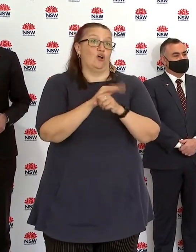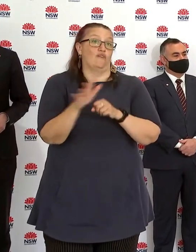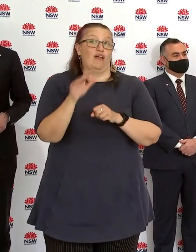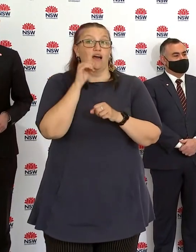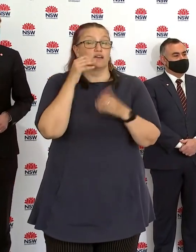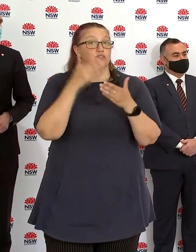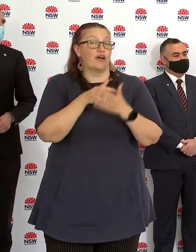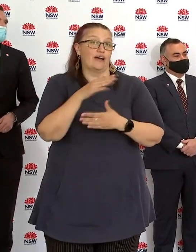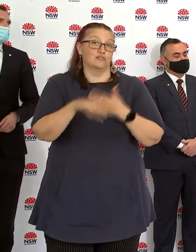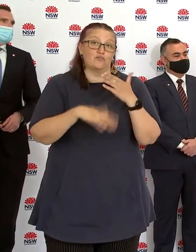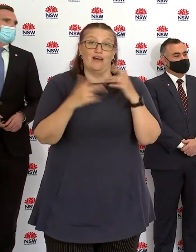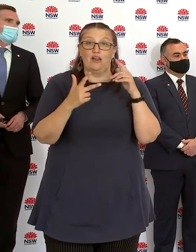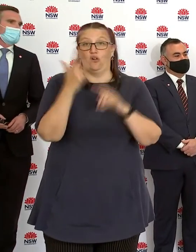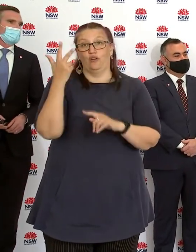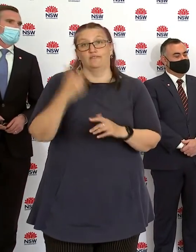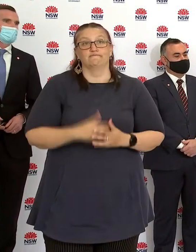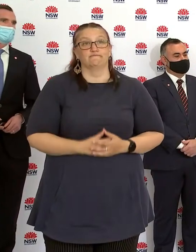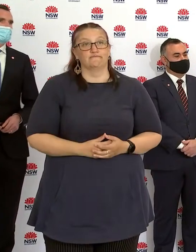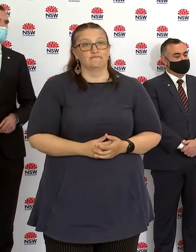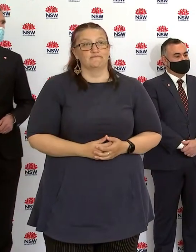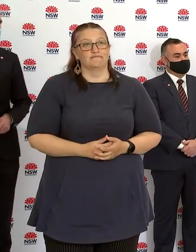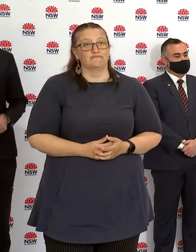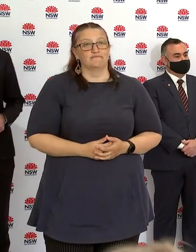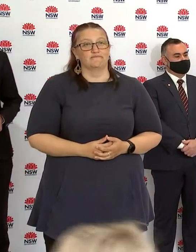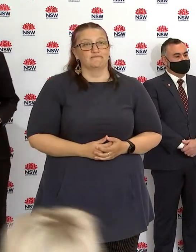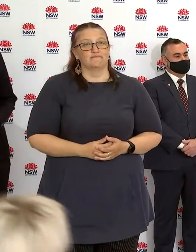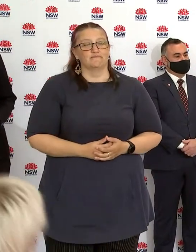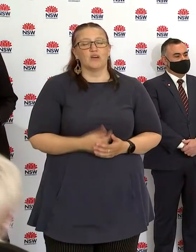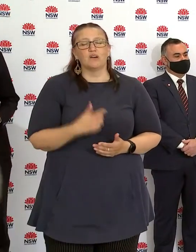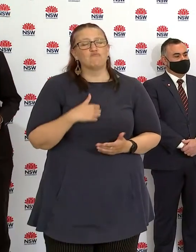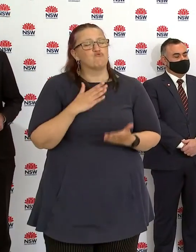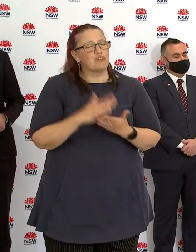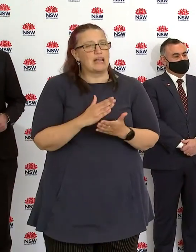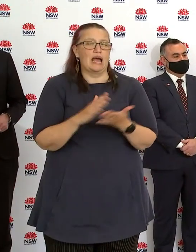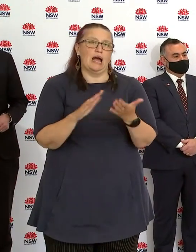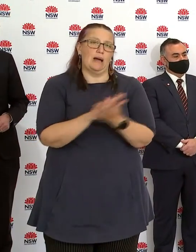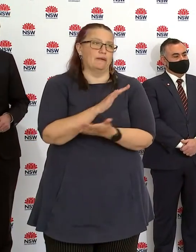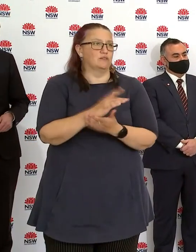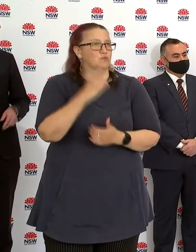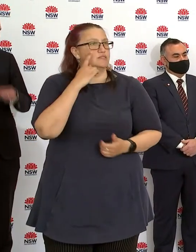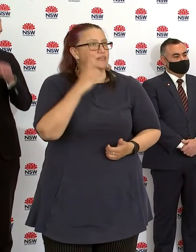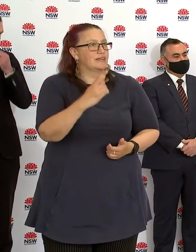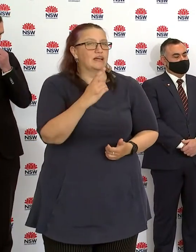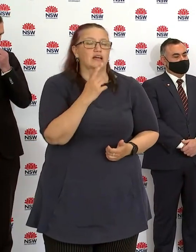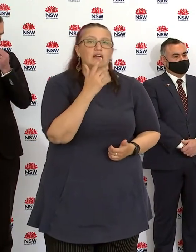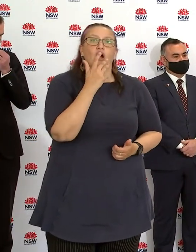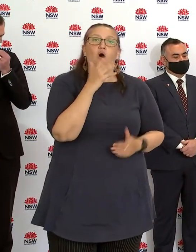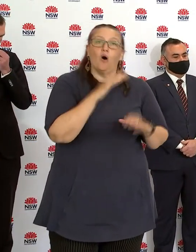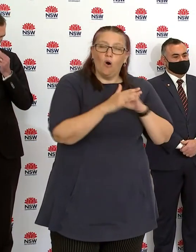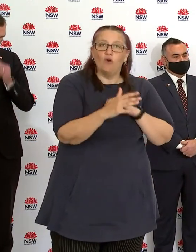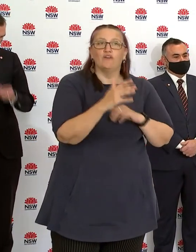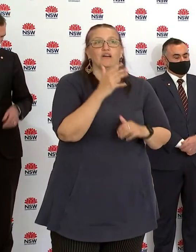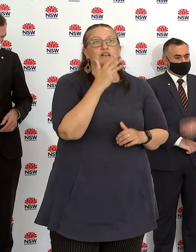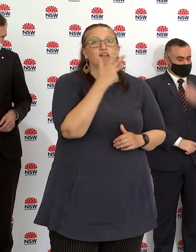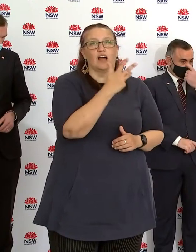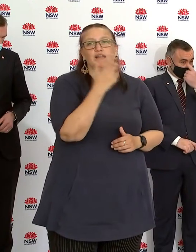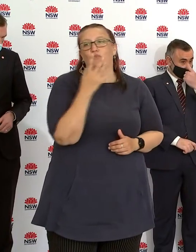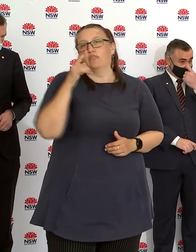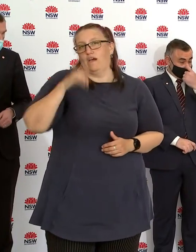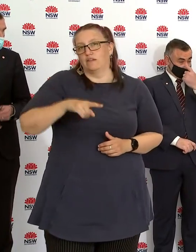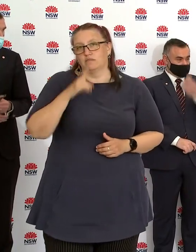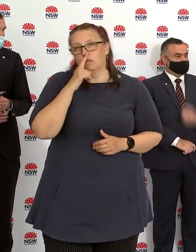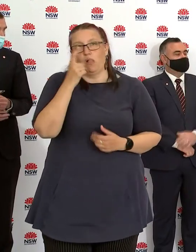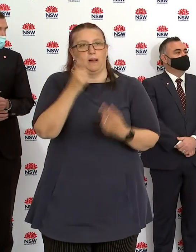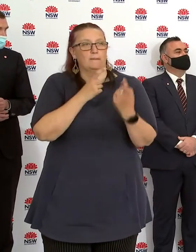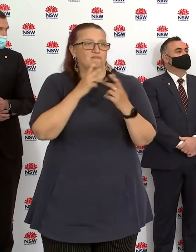night. It's so pleasing to see those high testing levels of 94,532 tests. And I want to